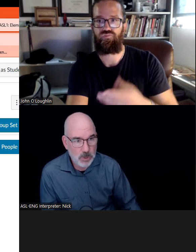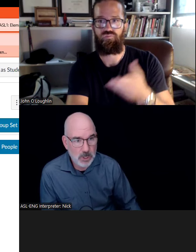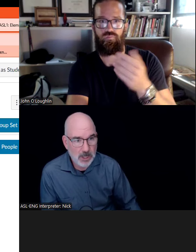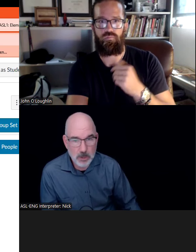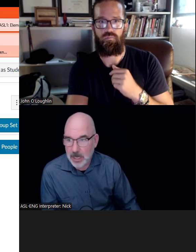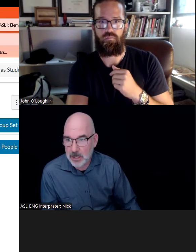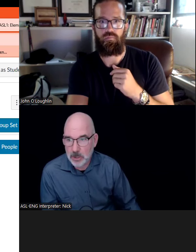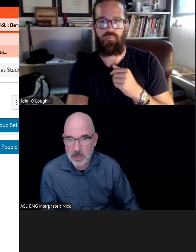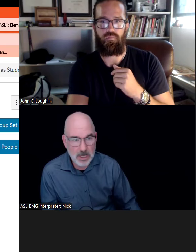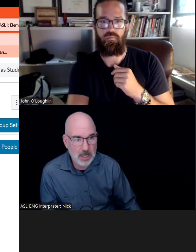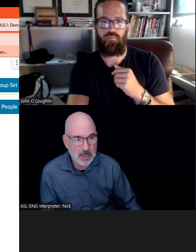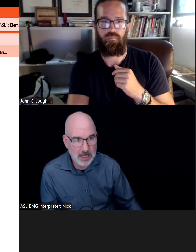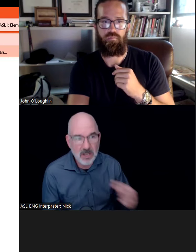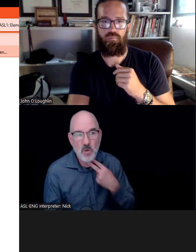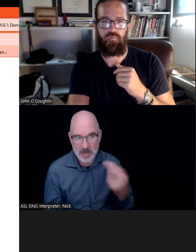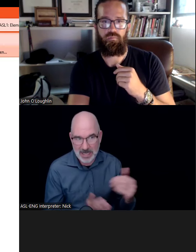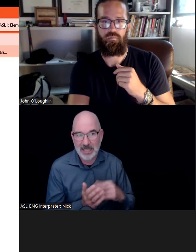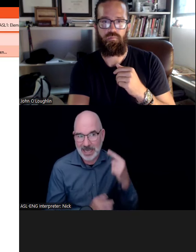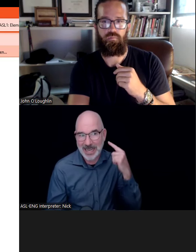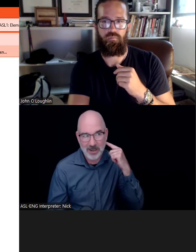Once you click on that, you'll see a list.